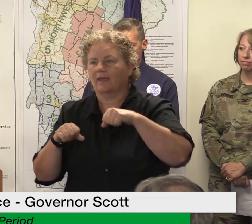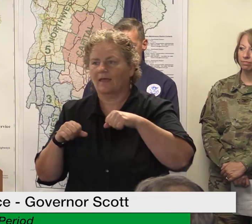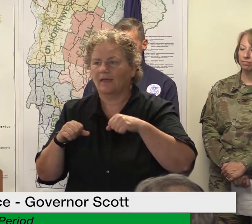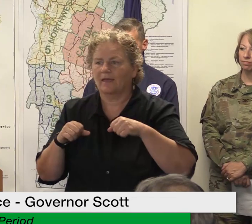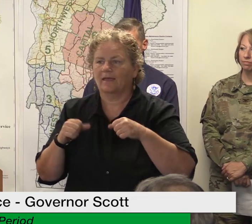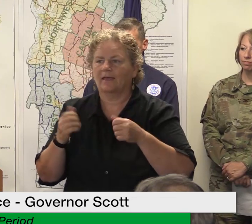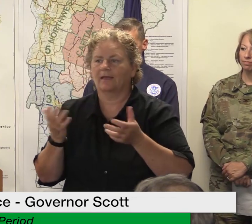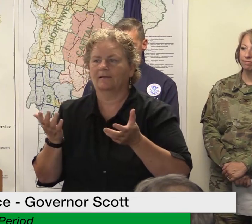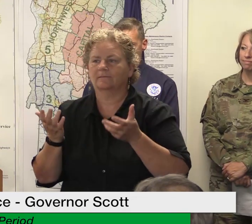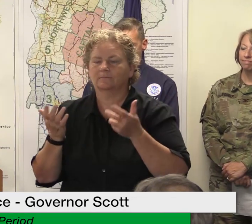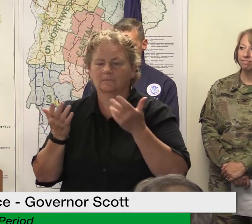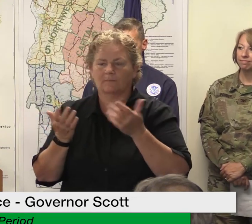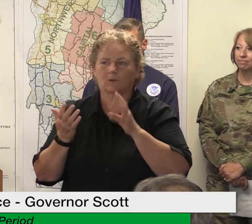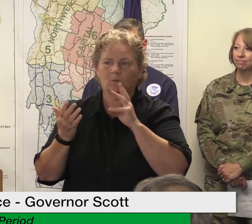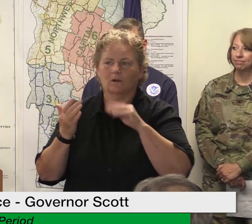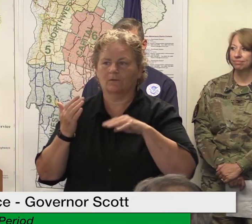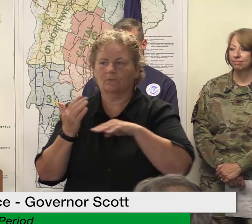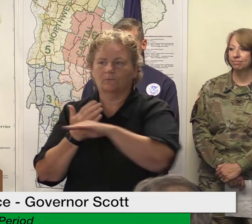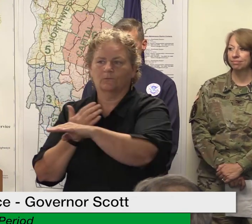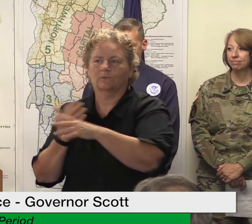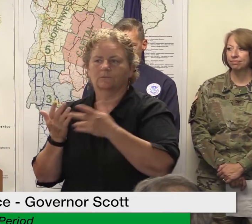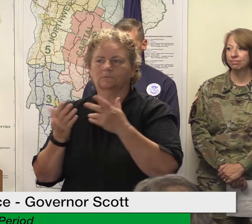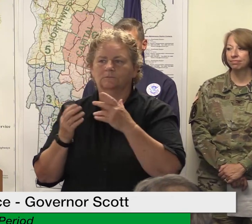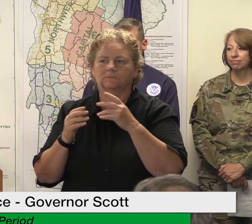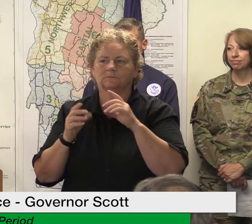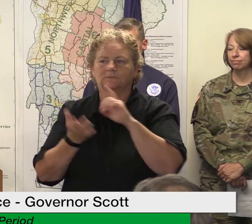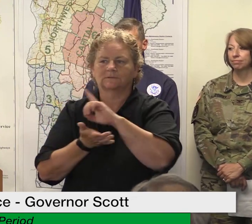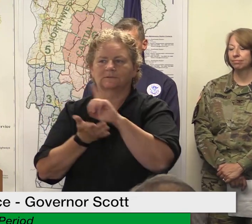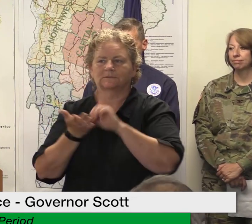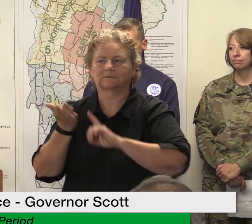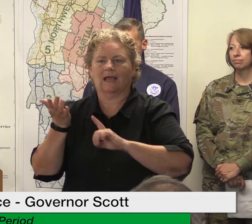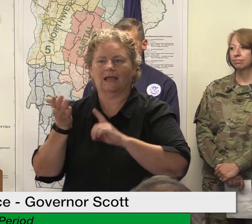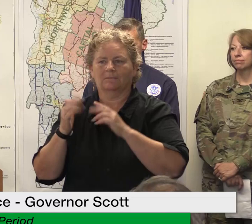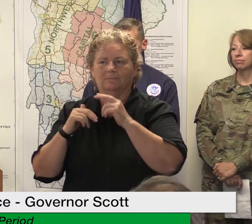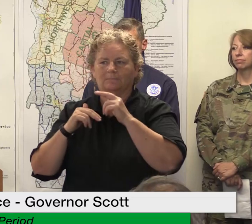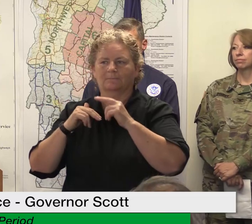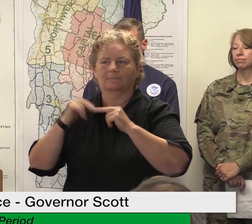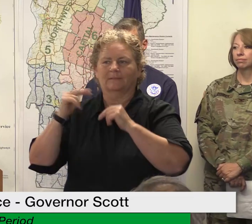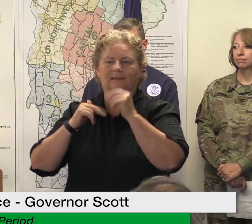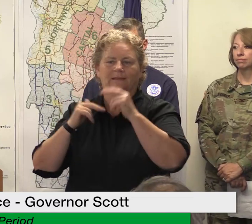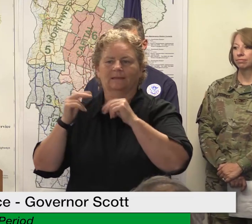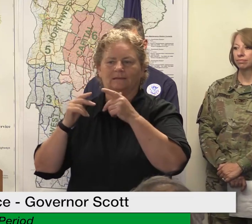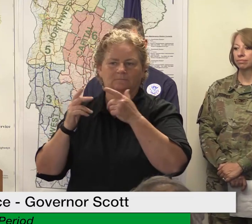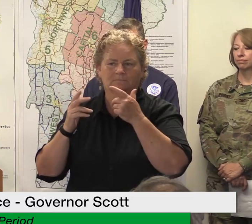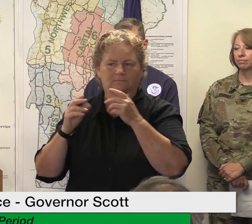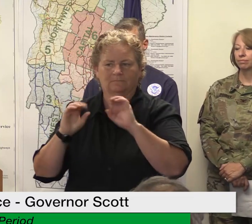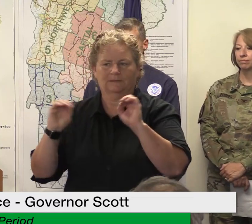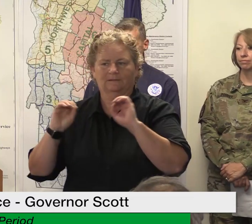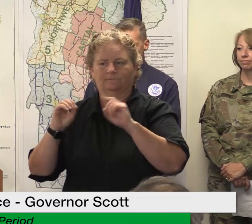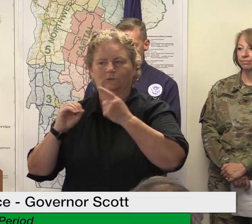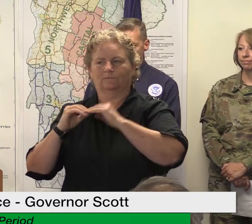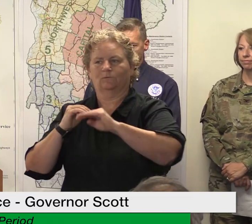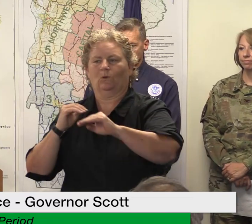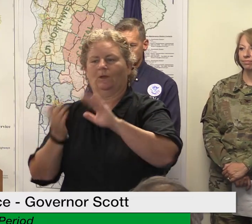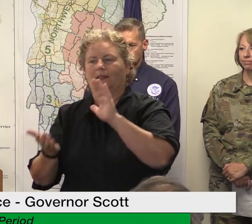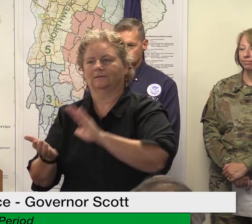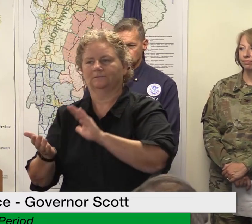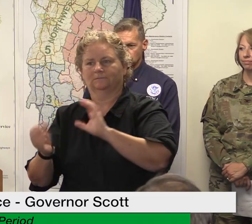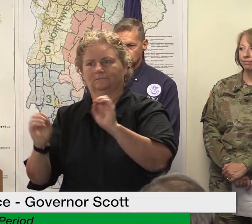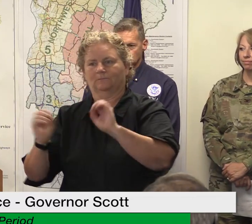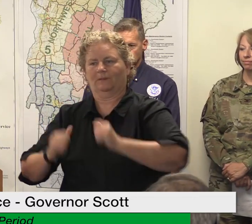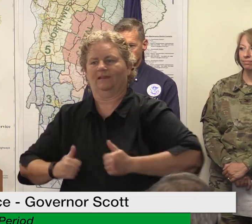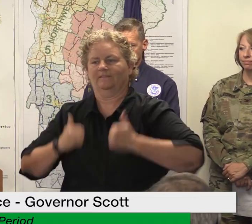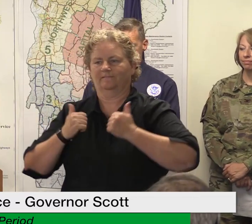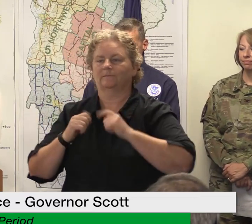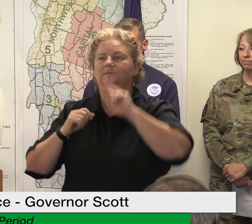first floor and those those practices are being talked about and incorporated in anything new at this